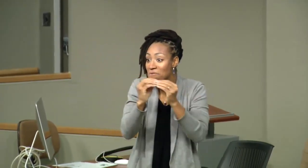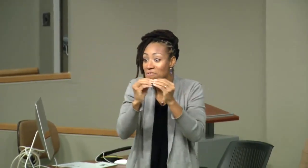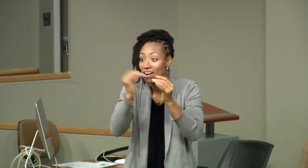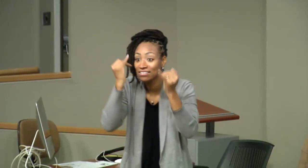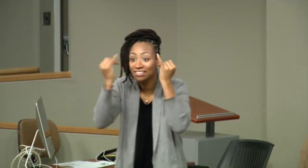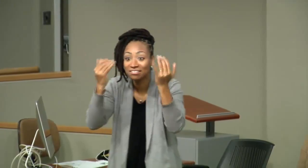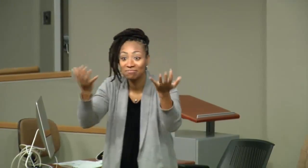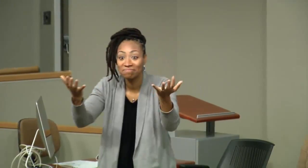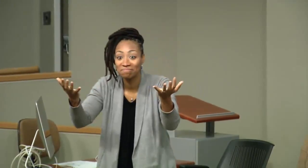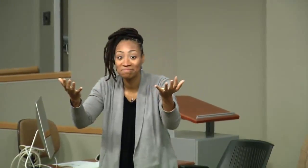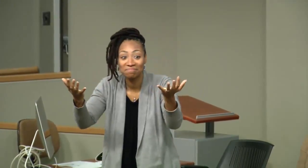Any other ideas?